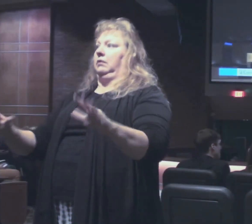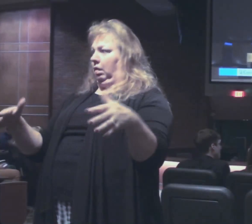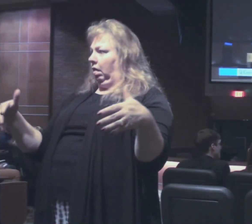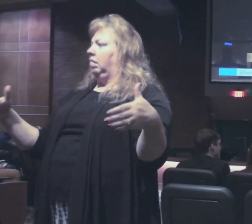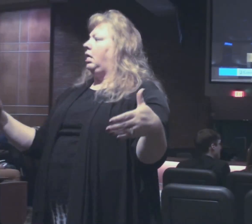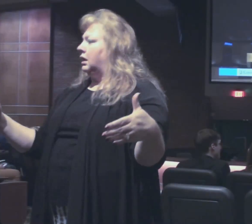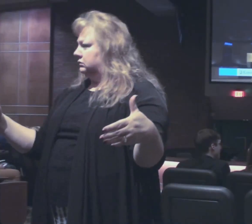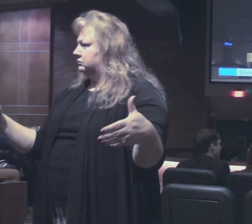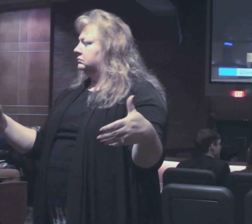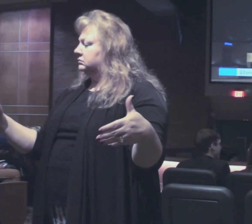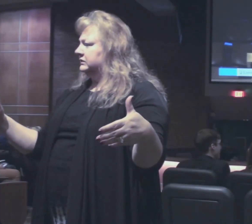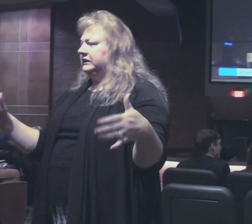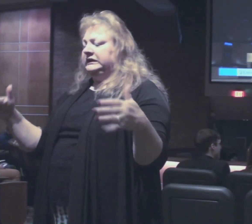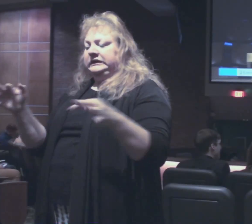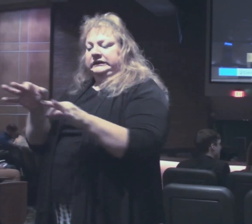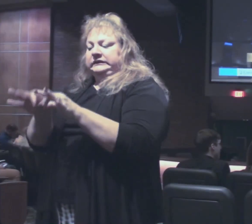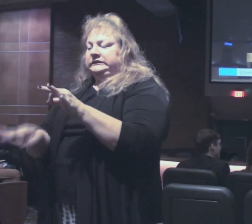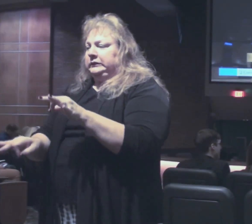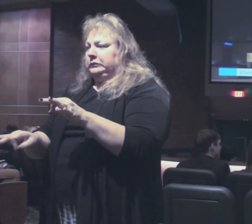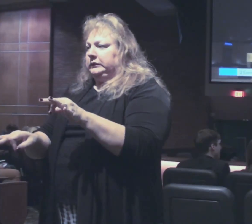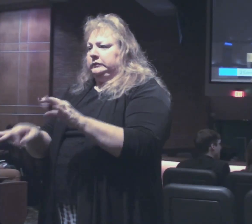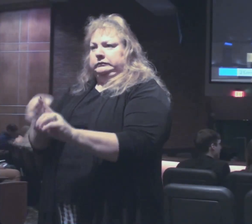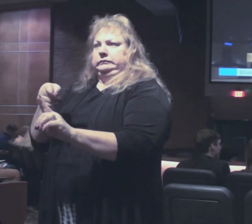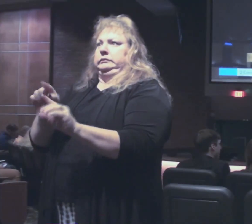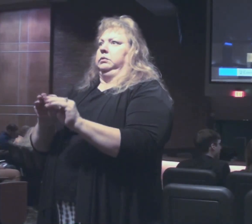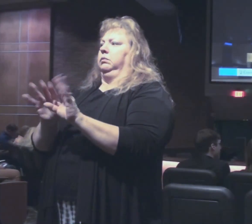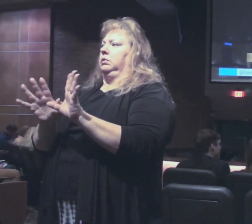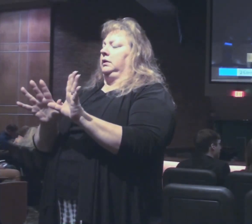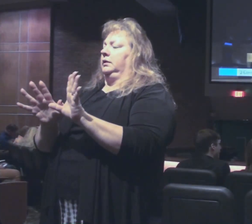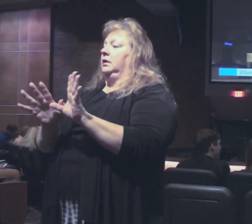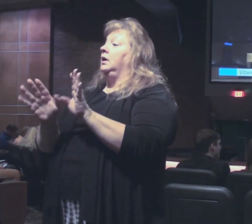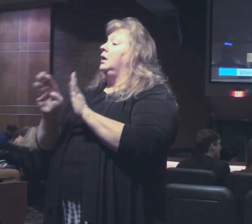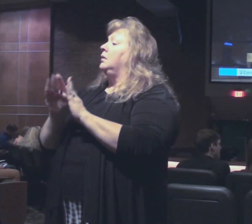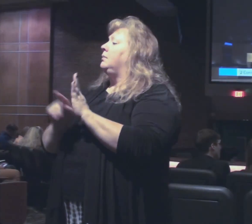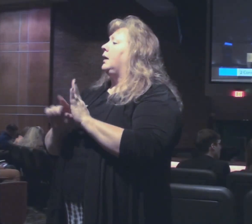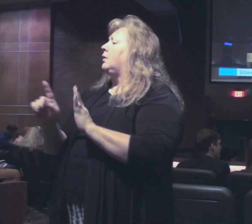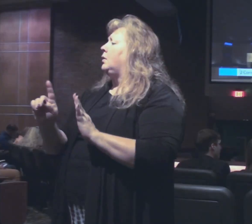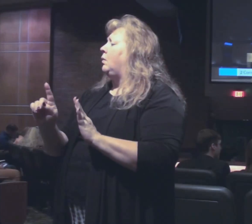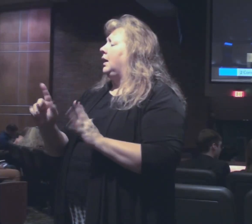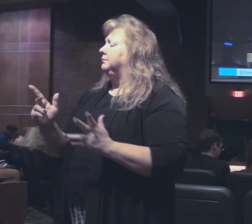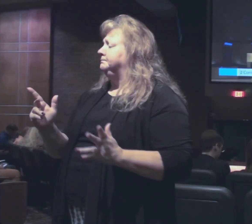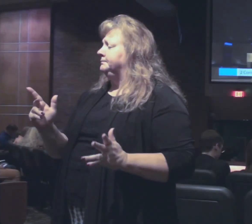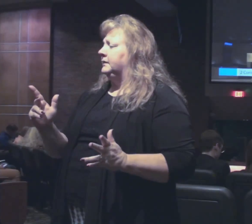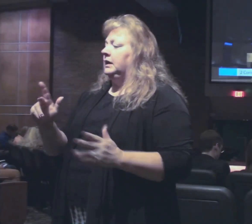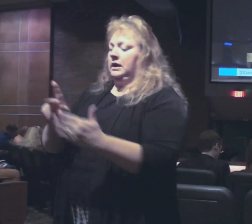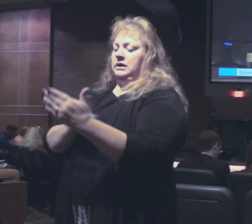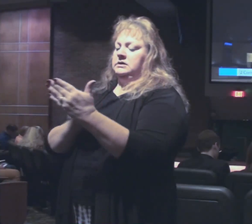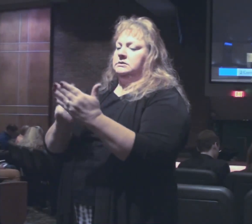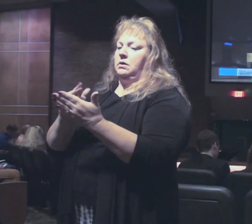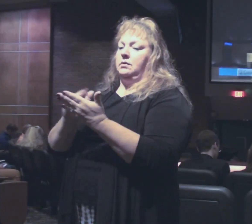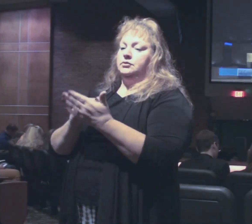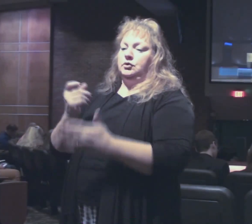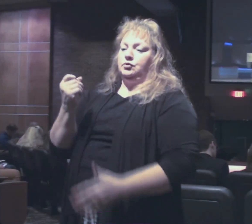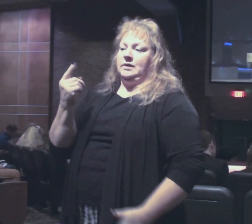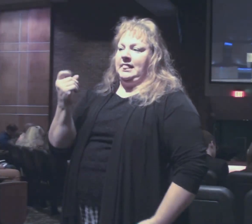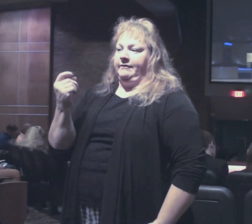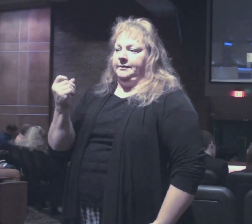very simple, practical point. The background of it, come back to Psalm 11.